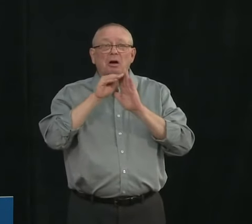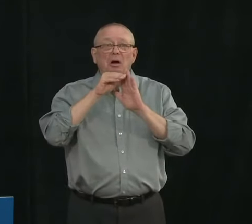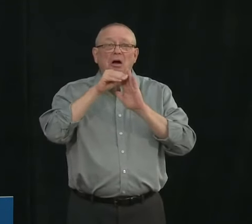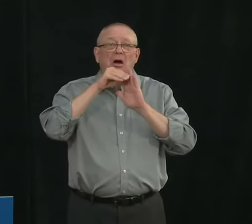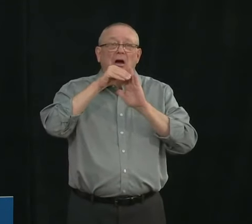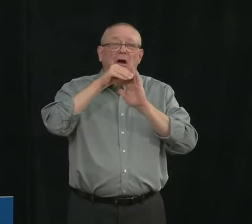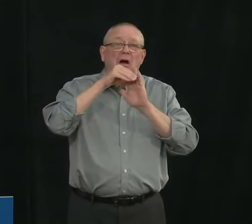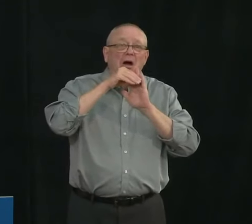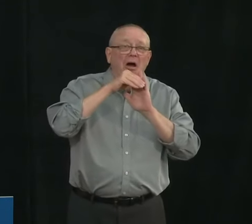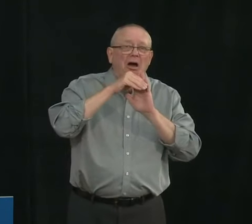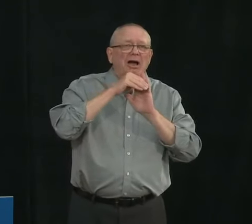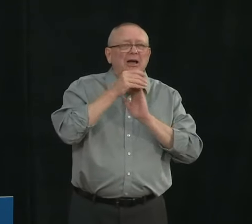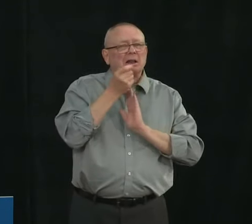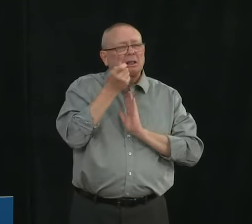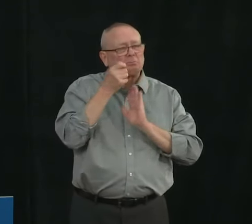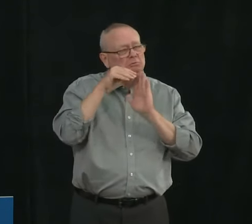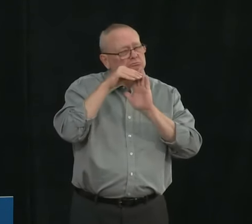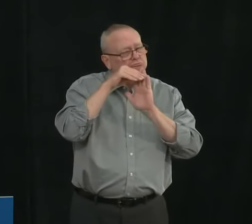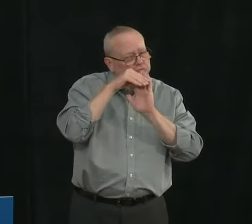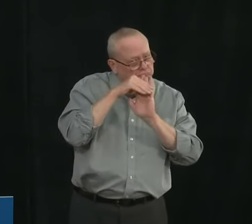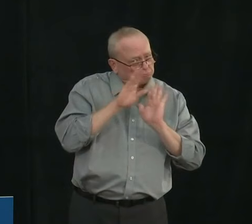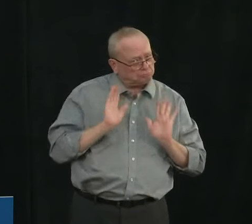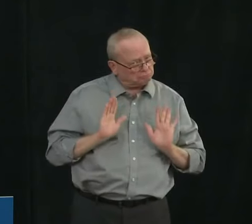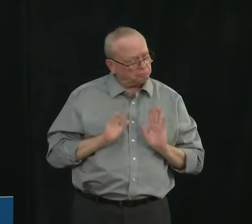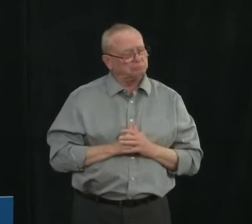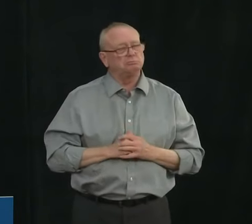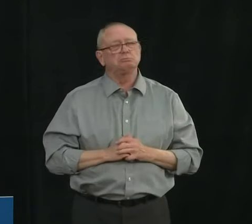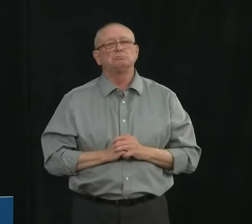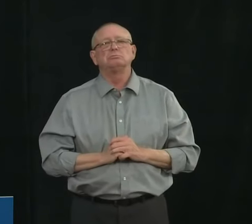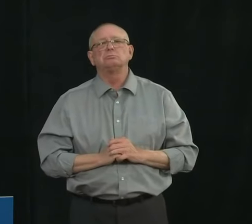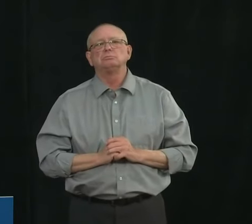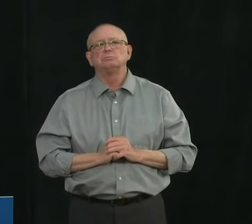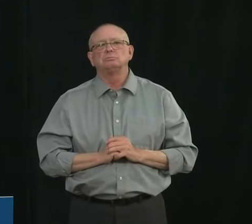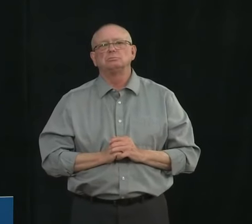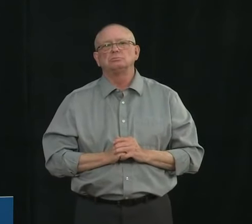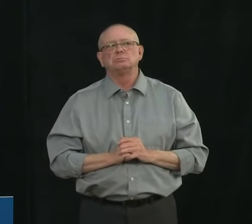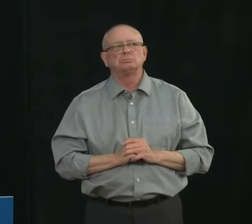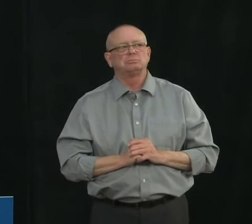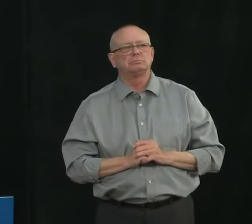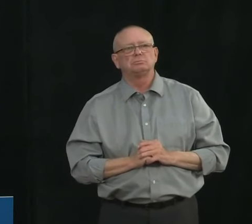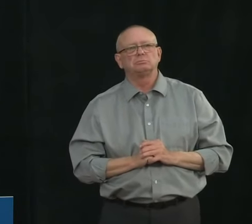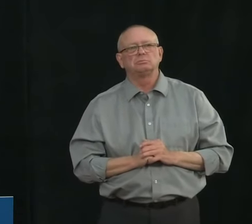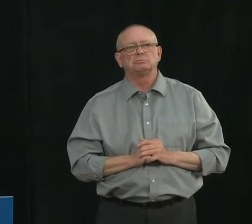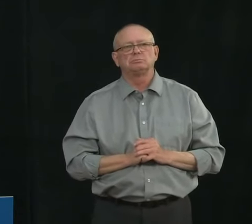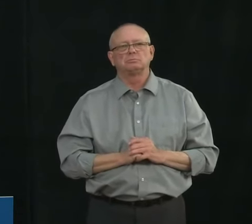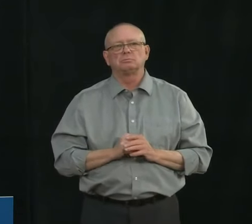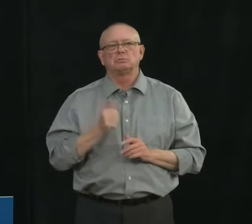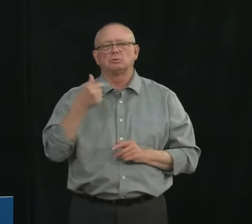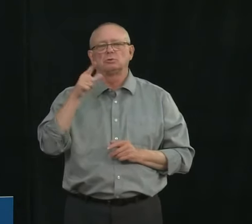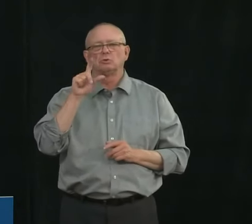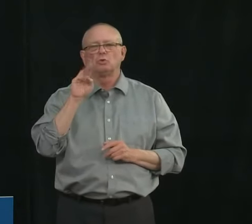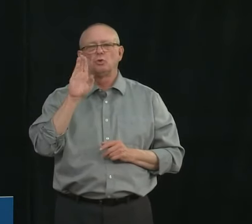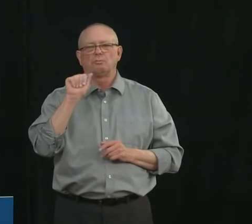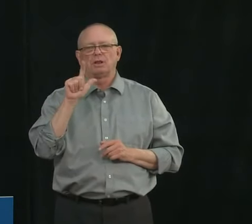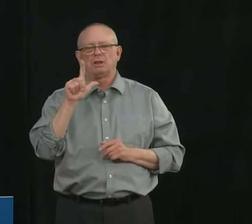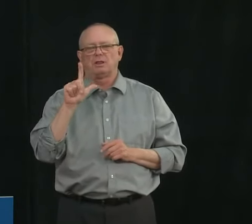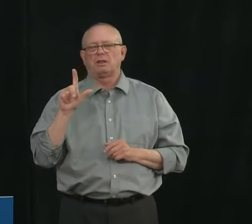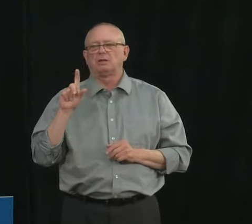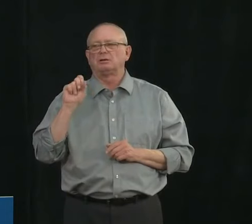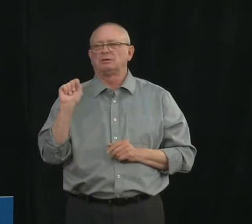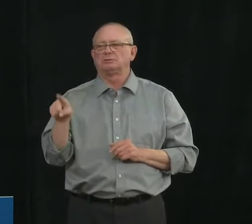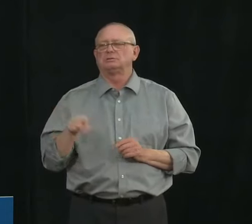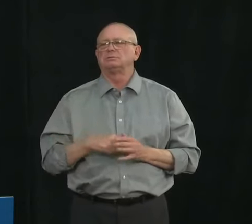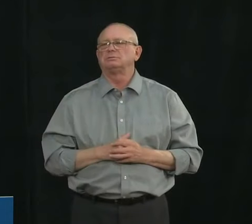Operator, can you put through the next question please? Yes, thank you. Julia Wong, Global News. Hi Doctor Hinshaw.